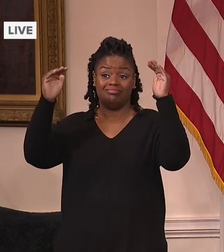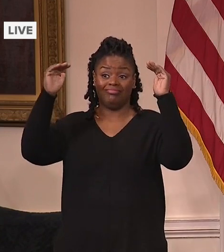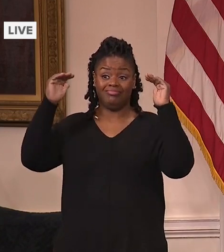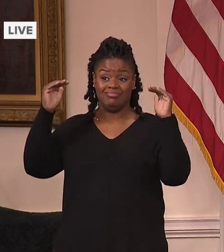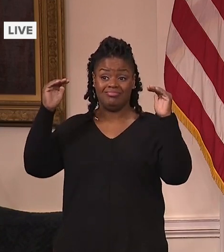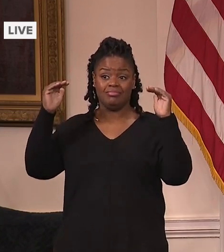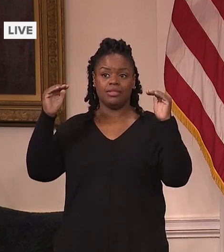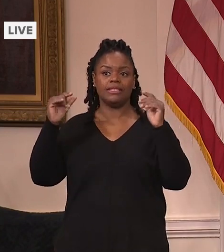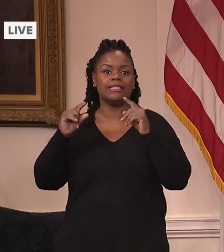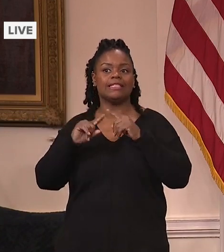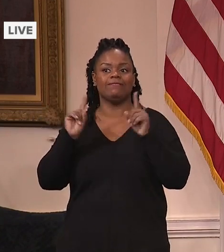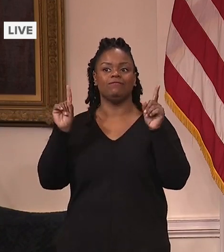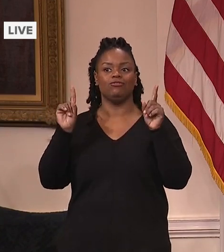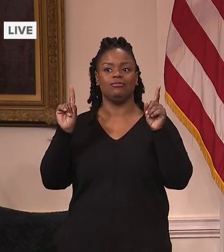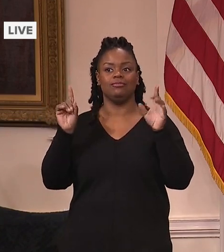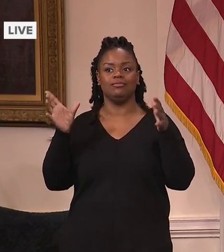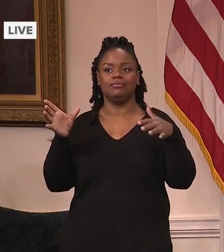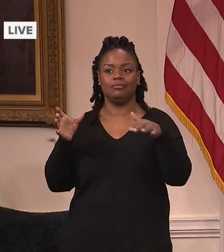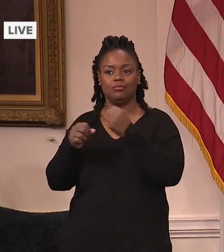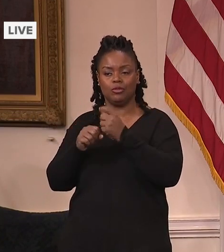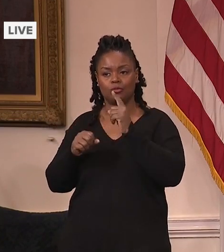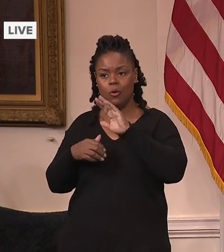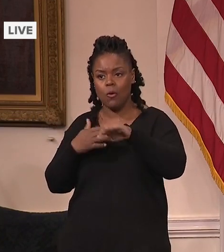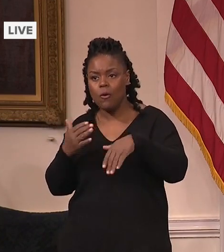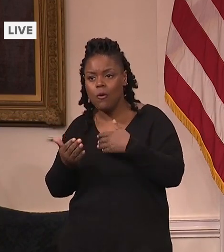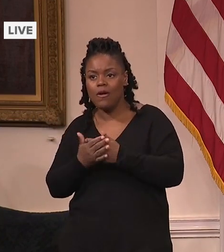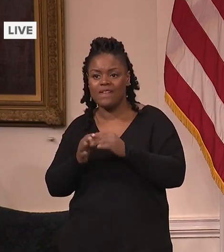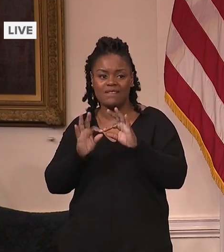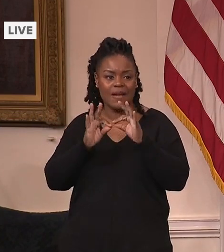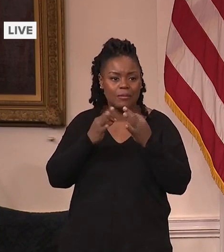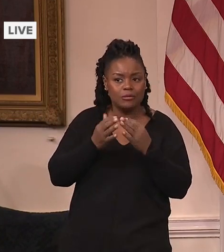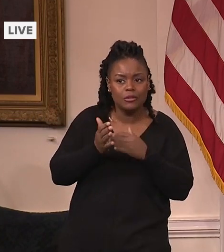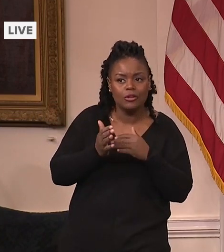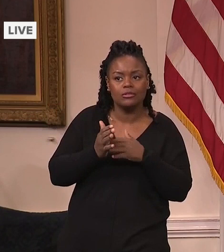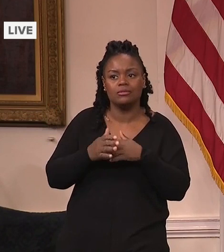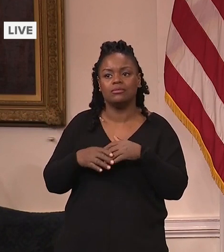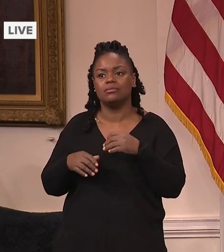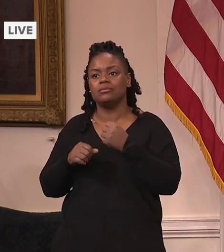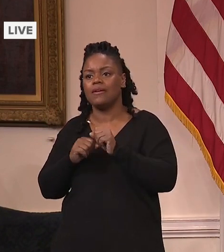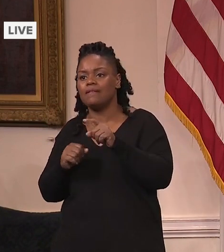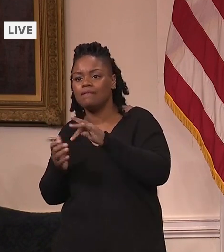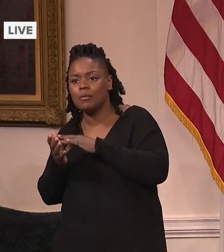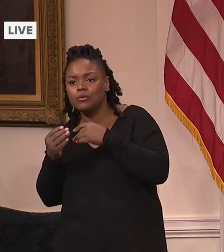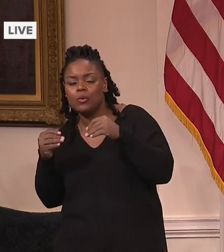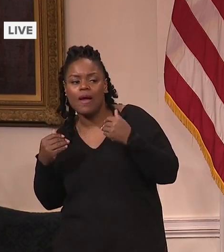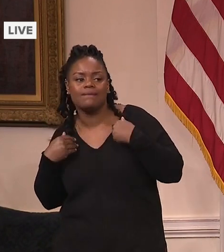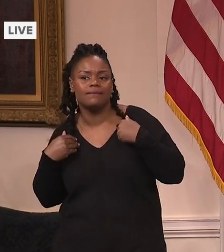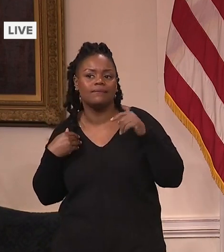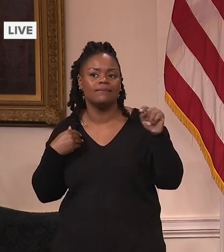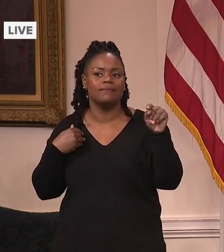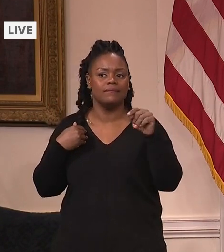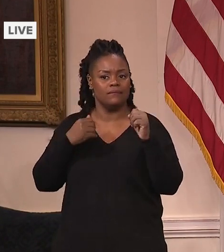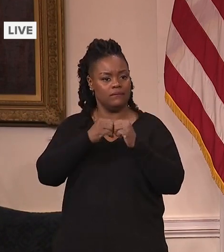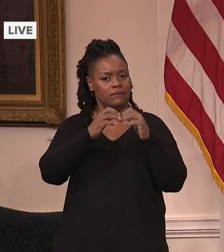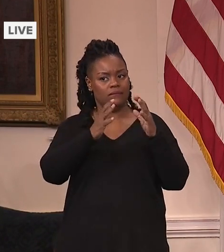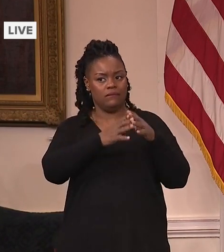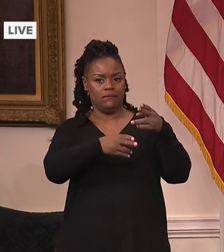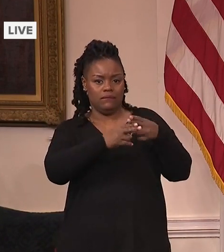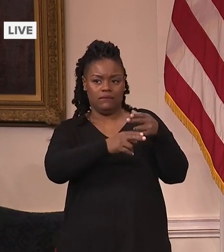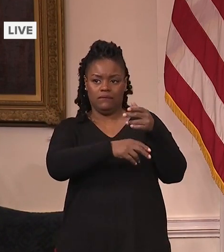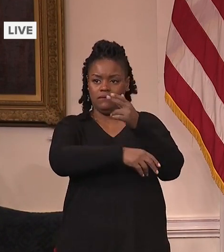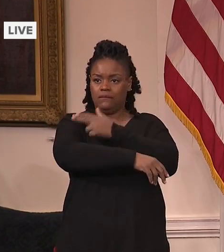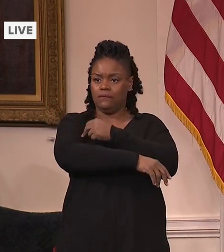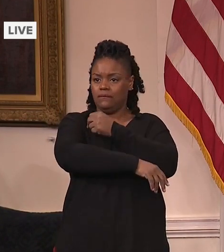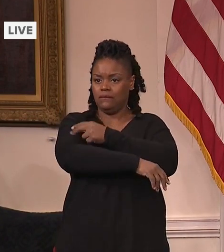it's going to be in every doctor's office and every pharmacy. And we're going to be standing up clinics in the community like we did, you know, in testing. It's a whole